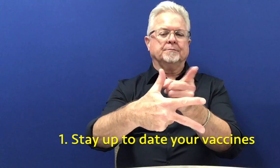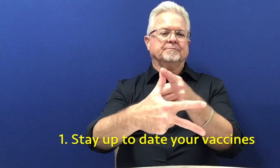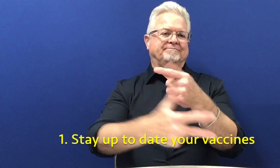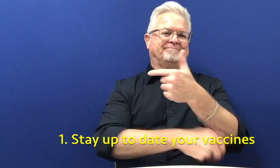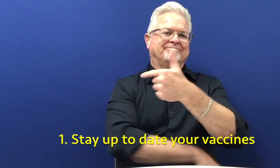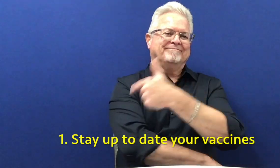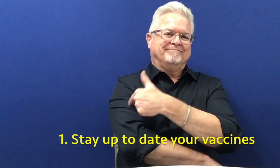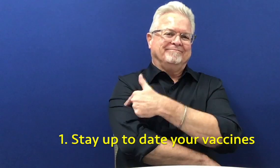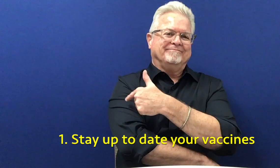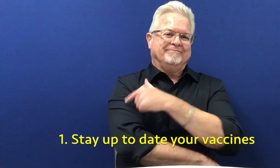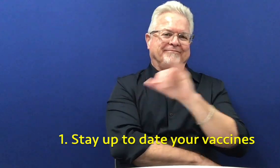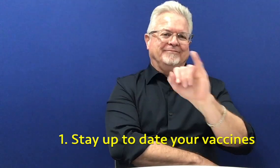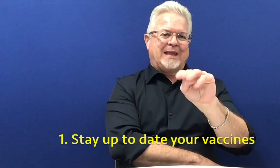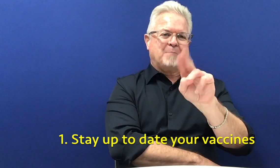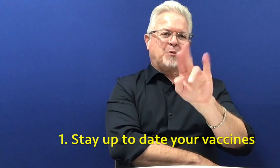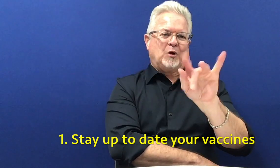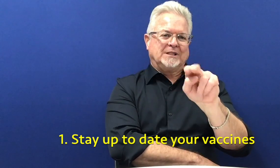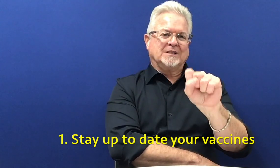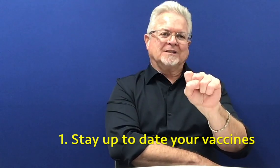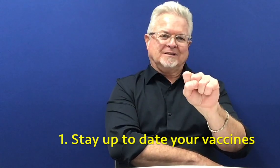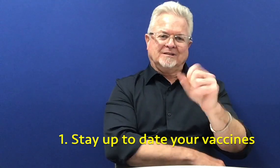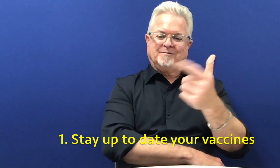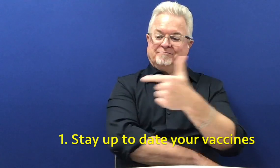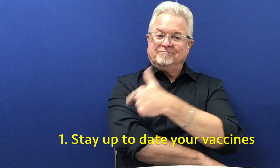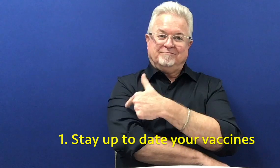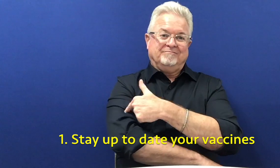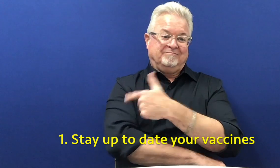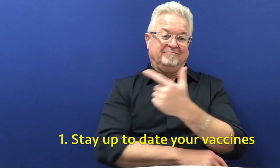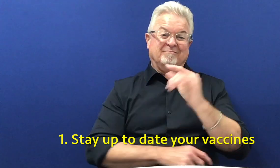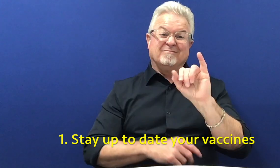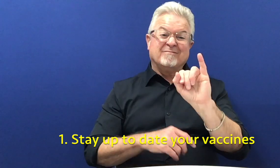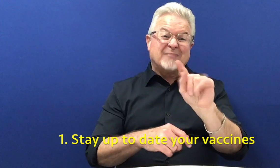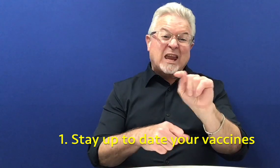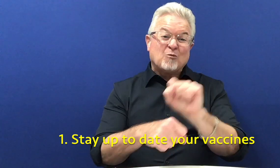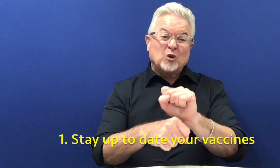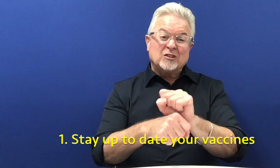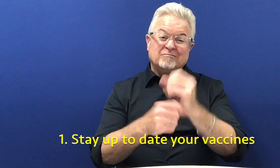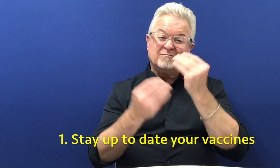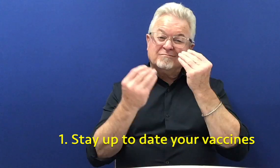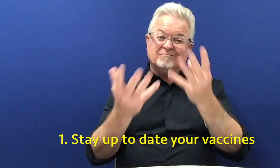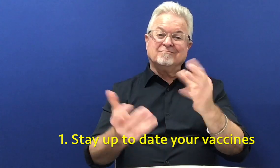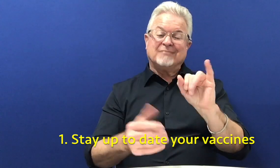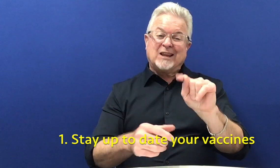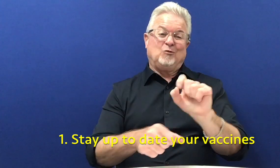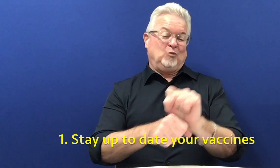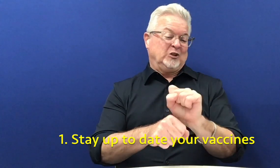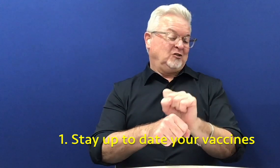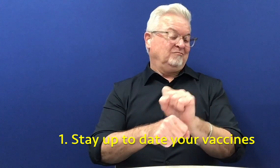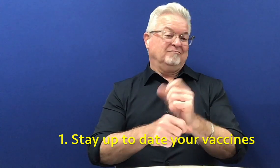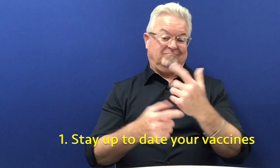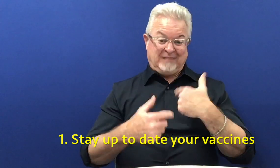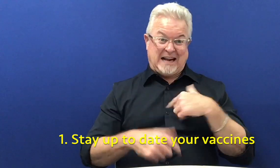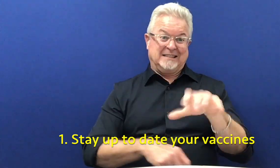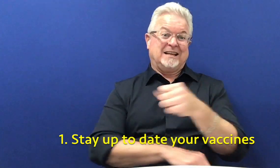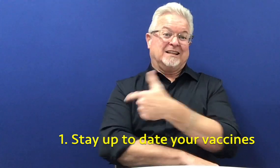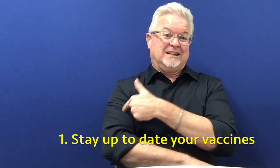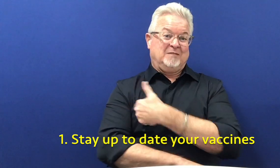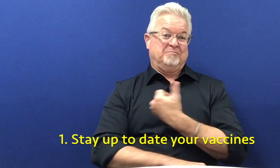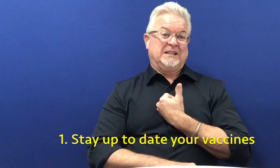things you can do. First of all, as I've said earlier, vaccines. They work. I'm